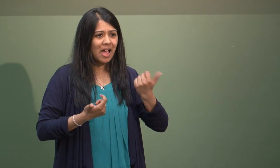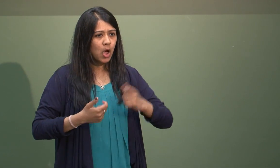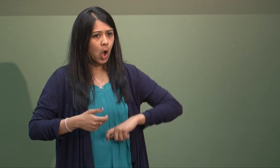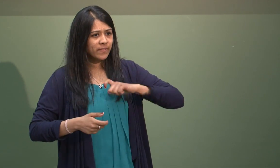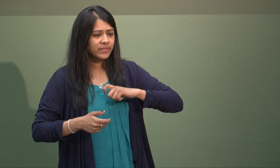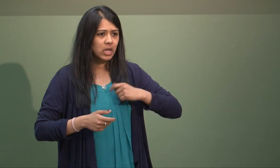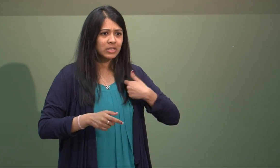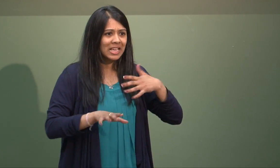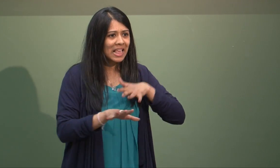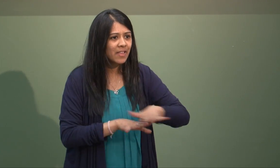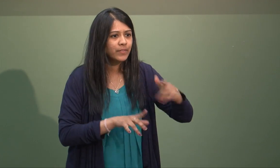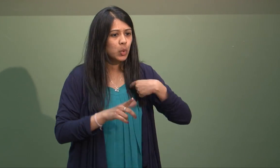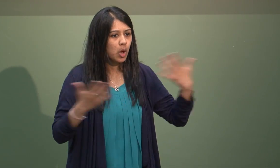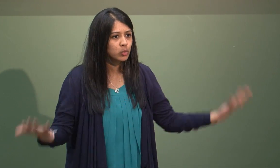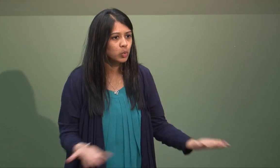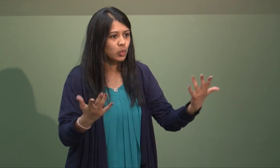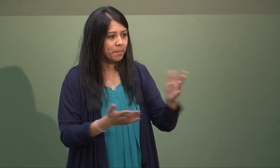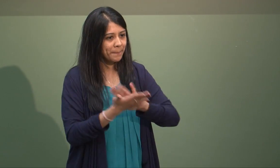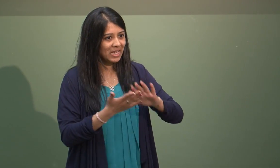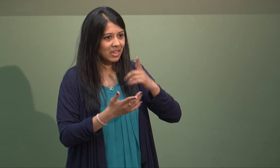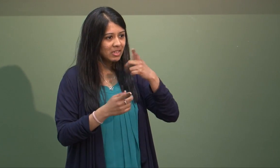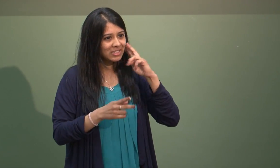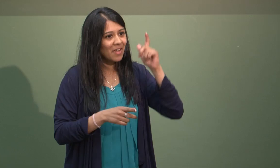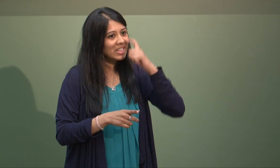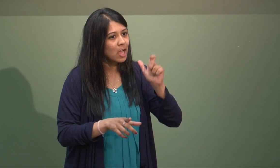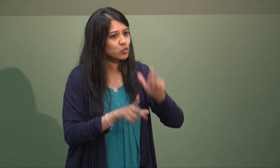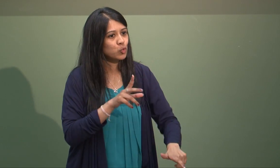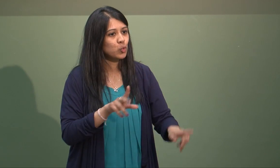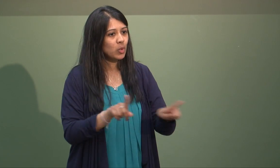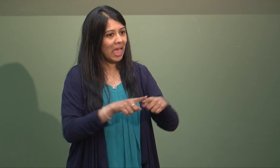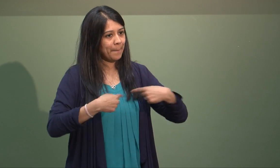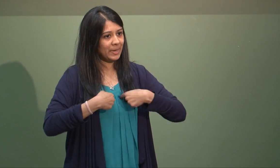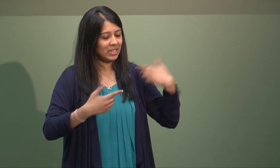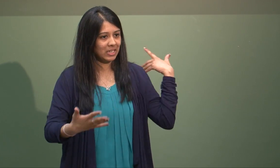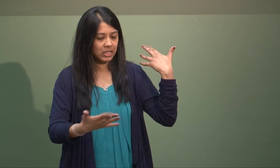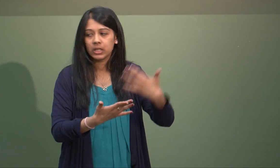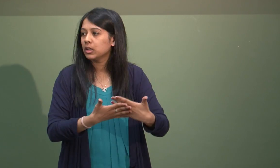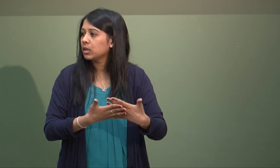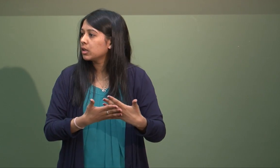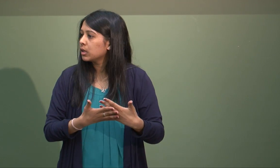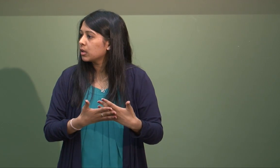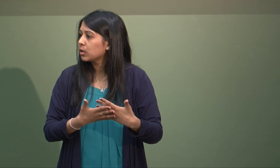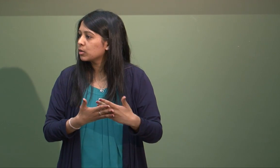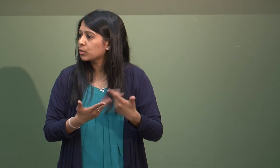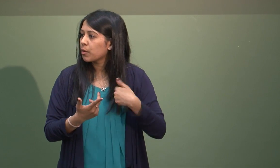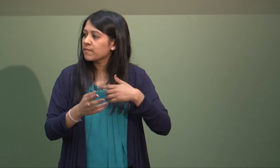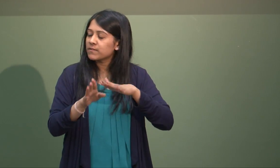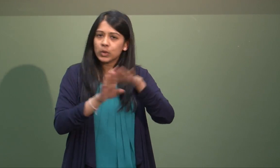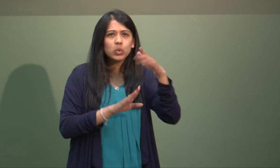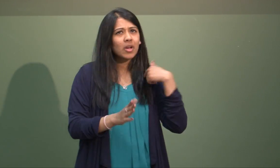And my experience over time, I've built up confidence and been able to influence other people and